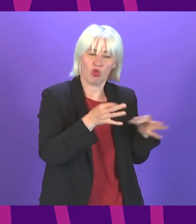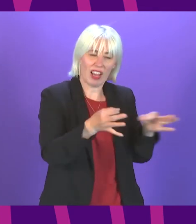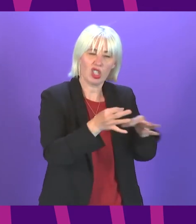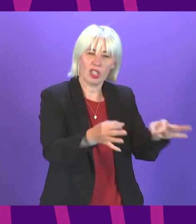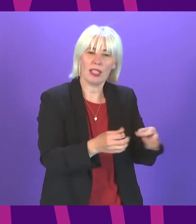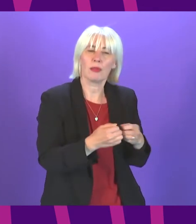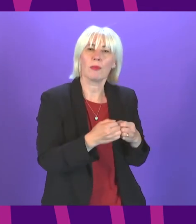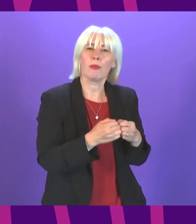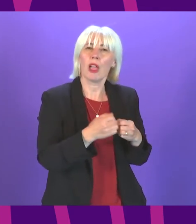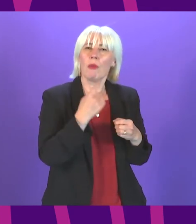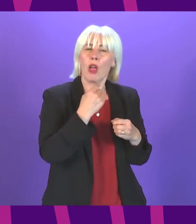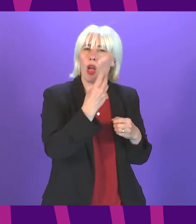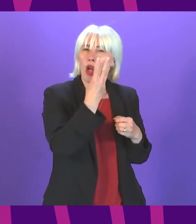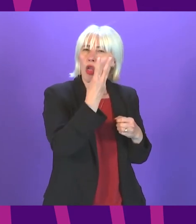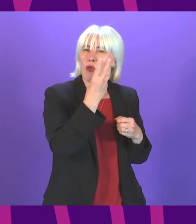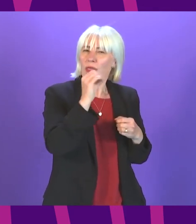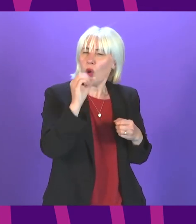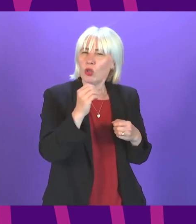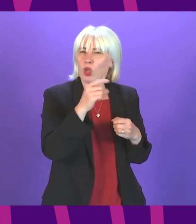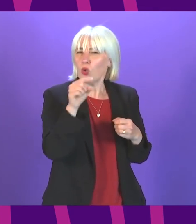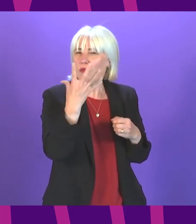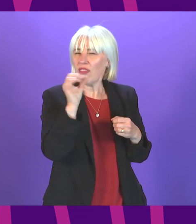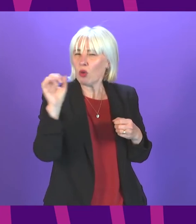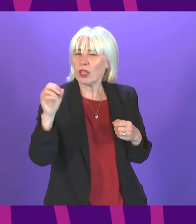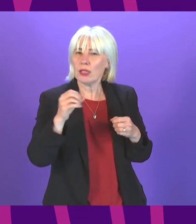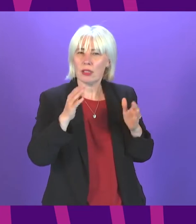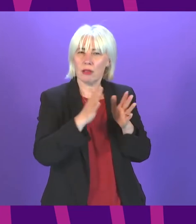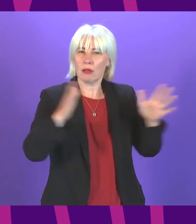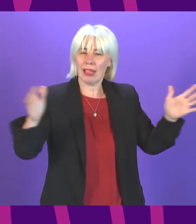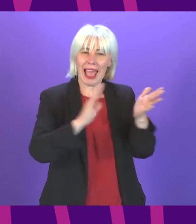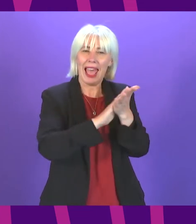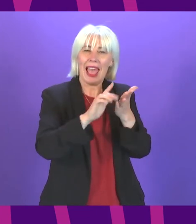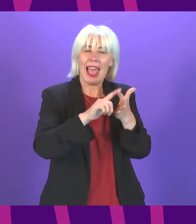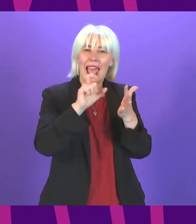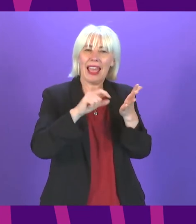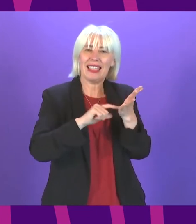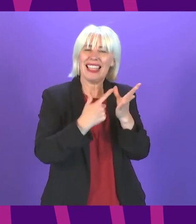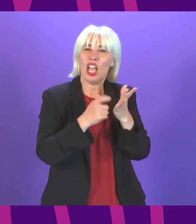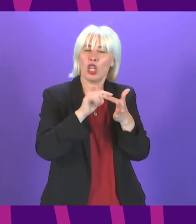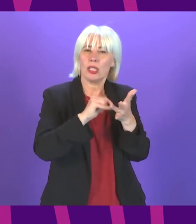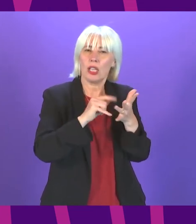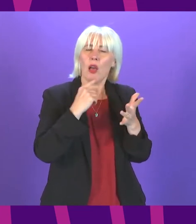,000 5,000 hectares that she shared my concern that we could be seeing an actual decrease instead